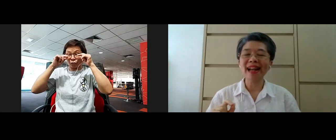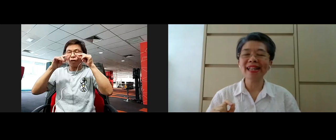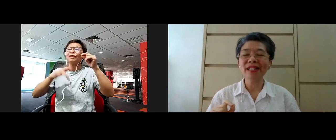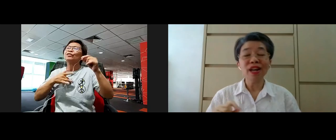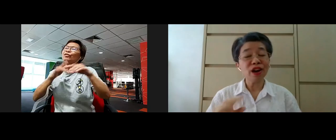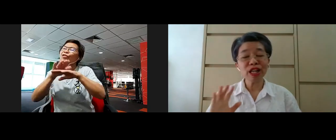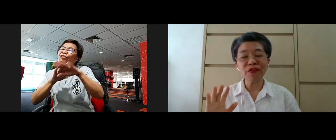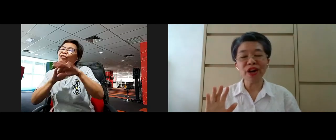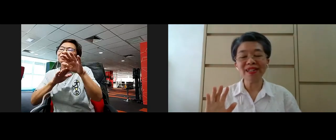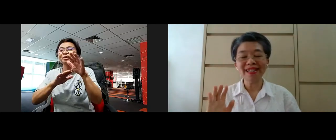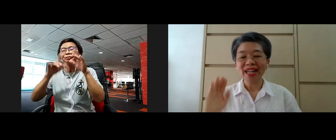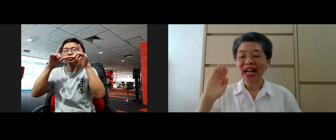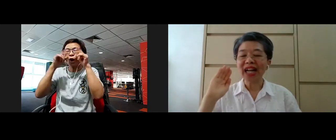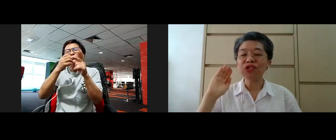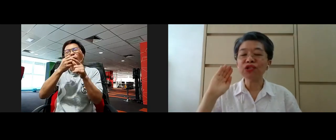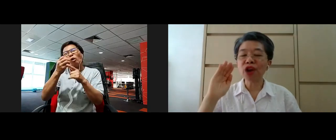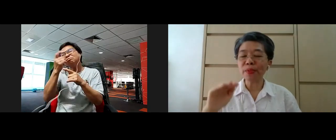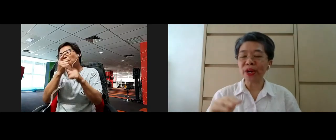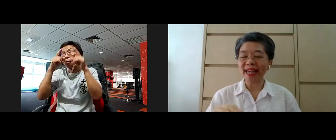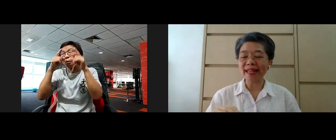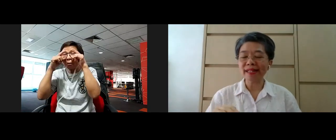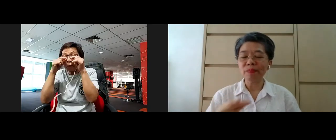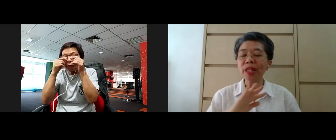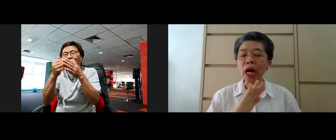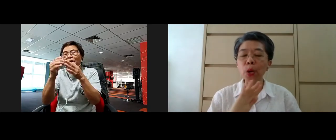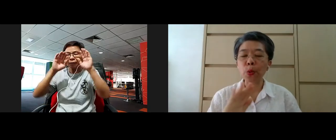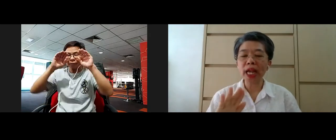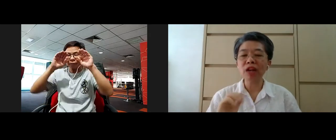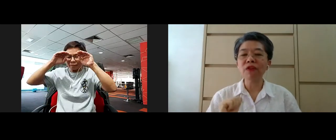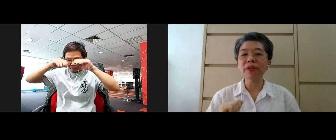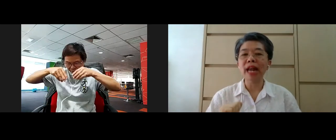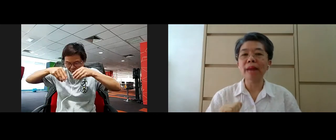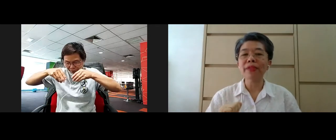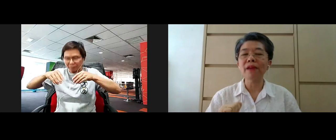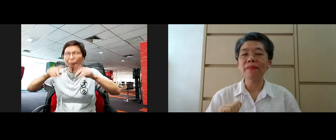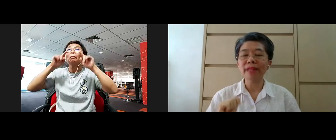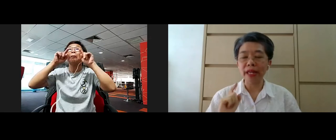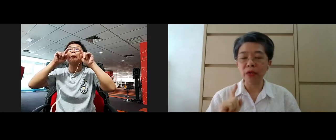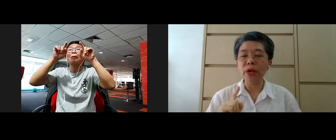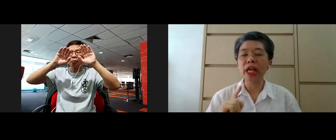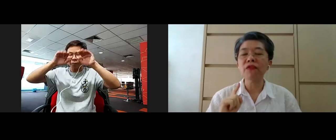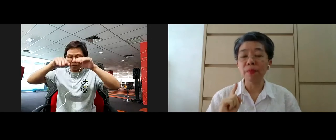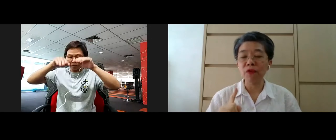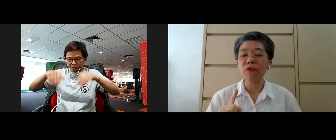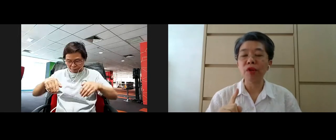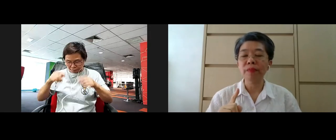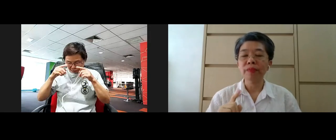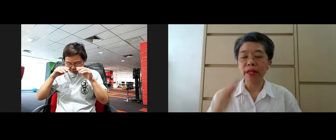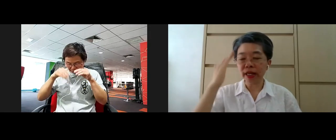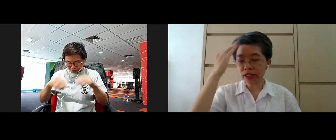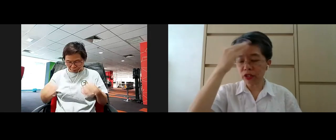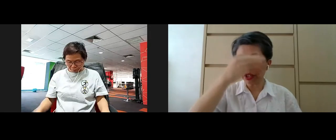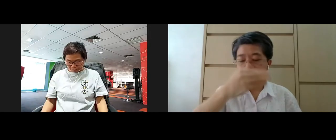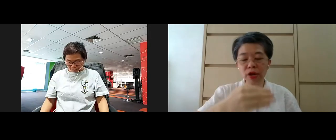this exercise, or if not, drop your gaze away from your laptop and away from your phone,